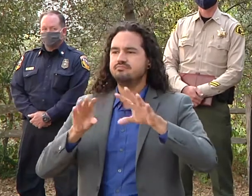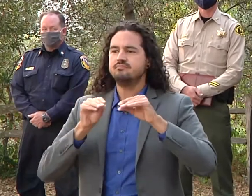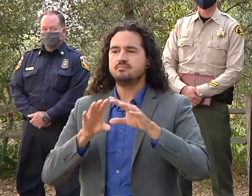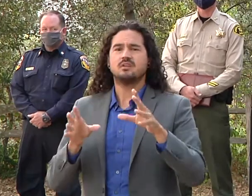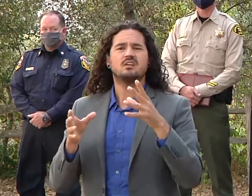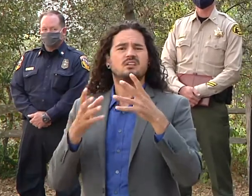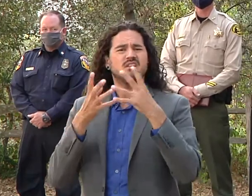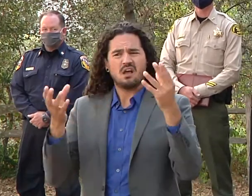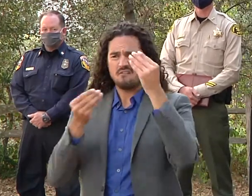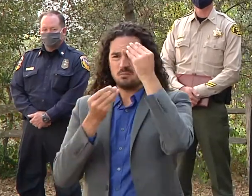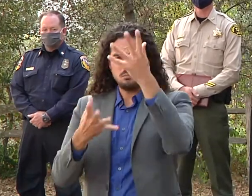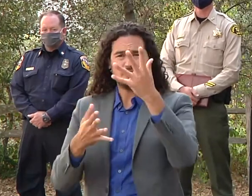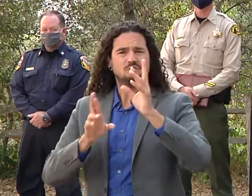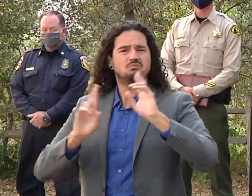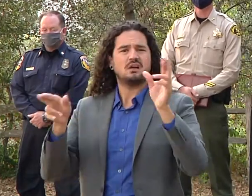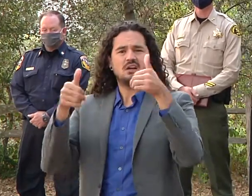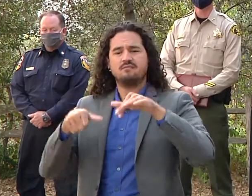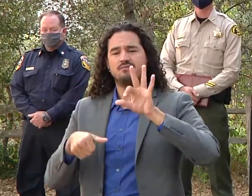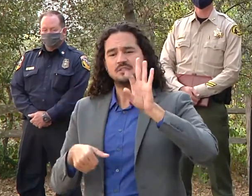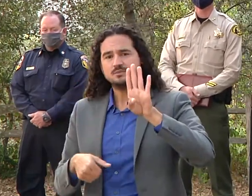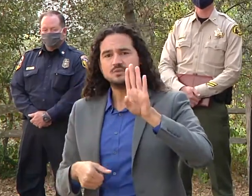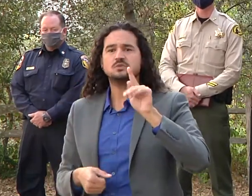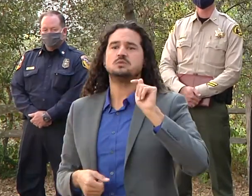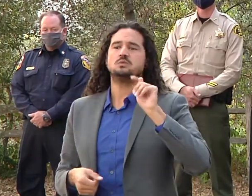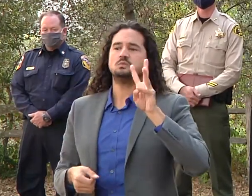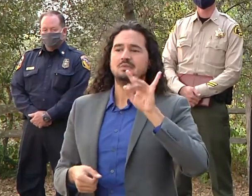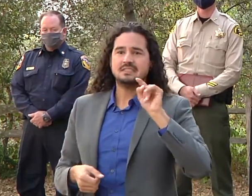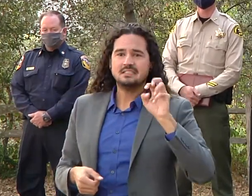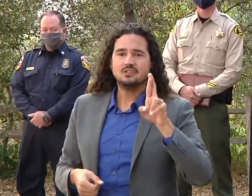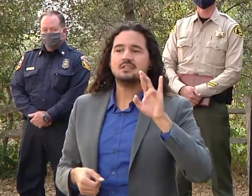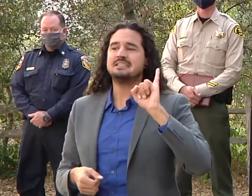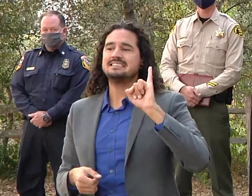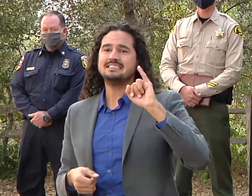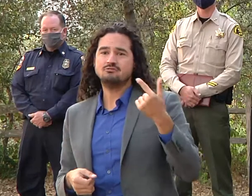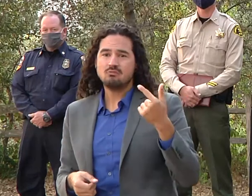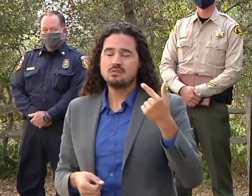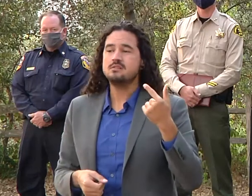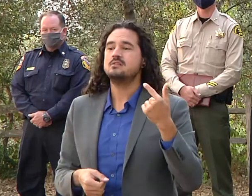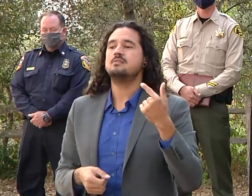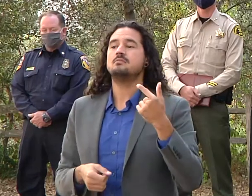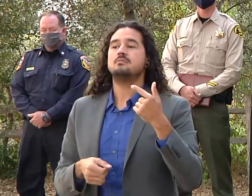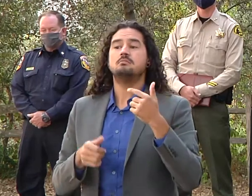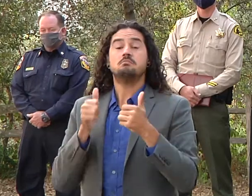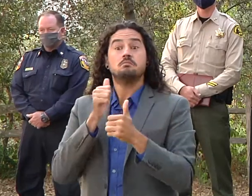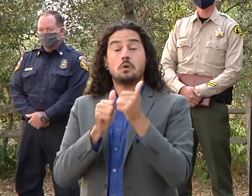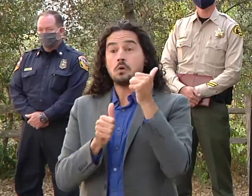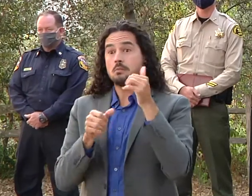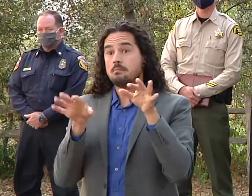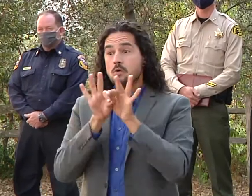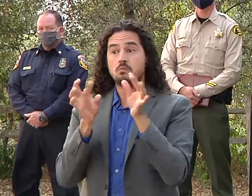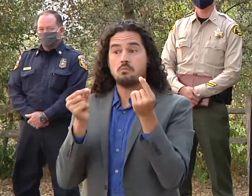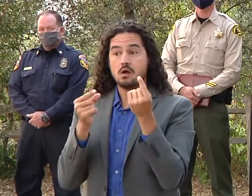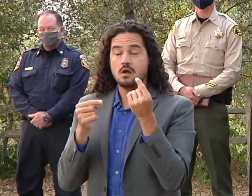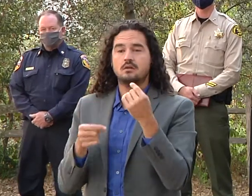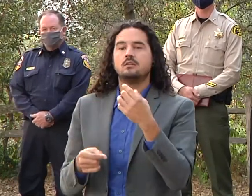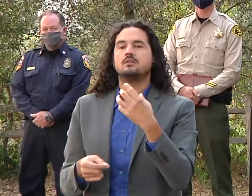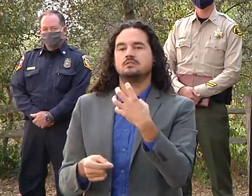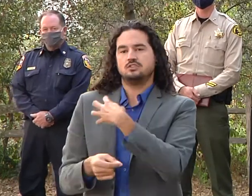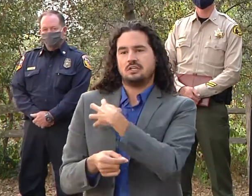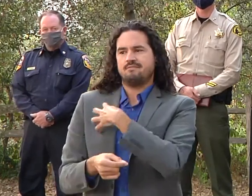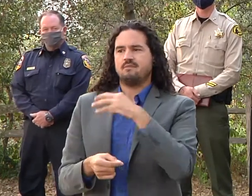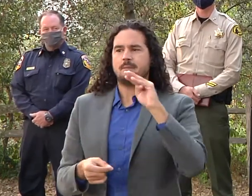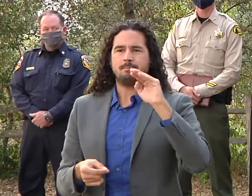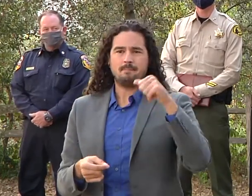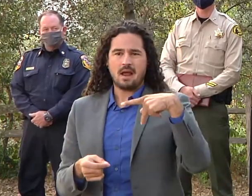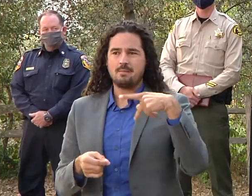facebook instagram twitter and also most importantly on the sheriff's app where you can get all of those platforms without needing to register